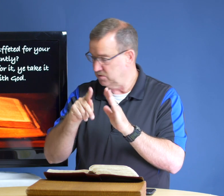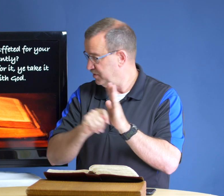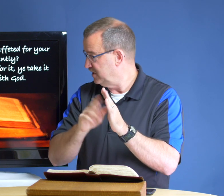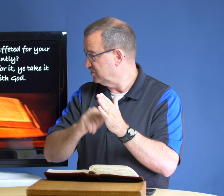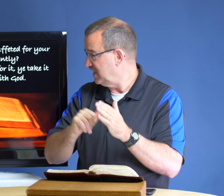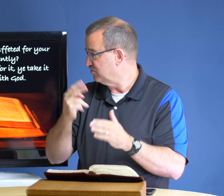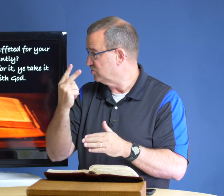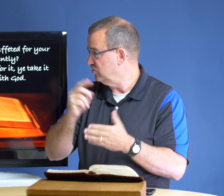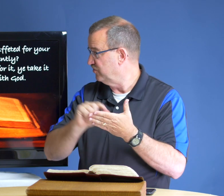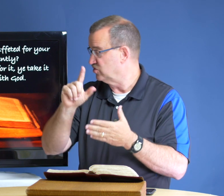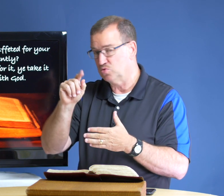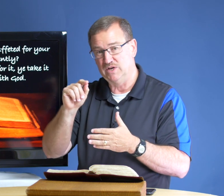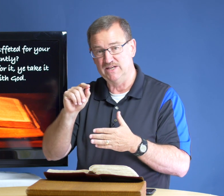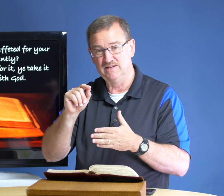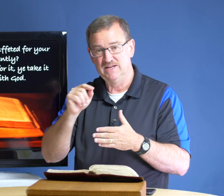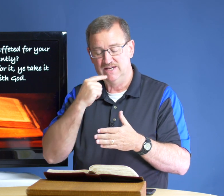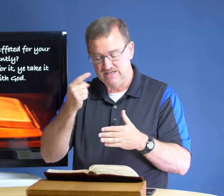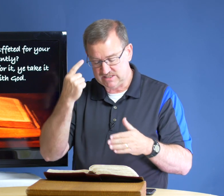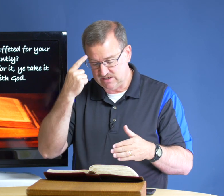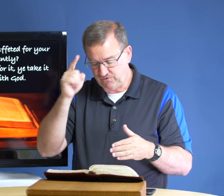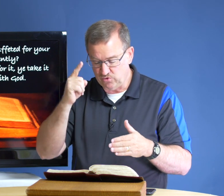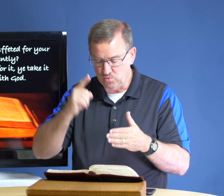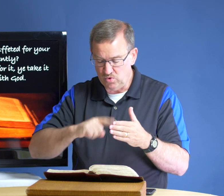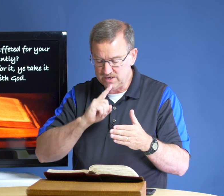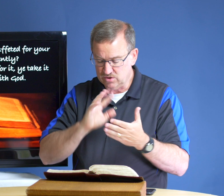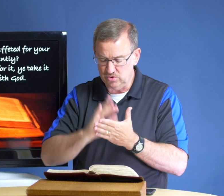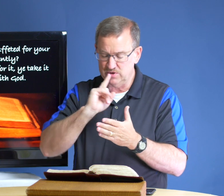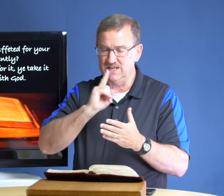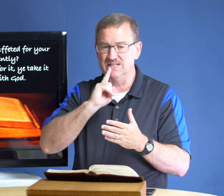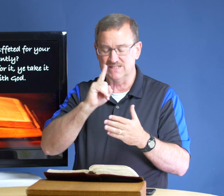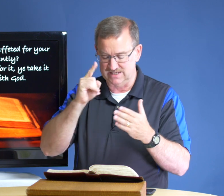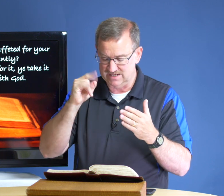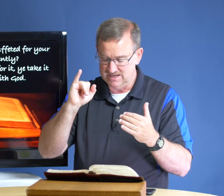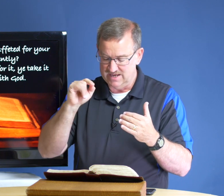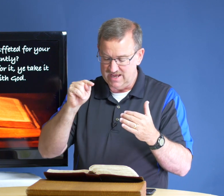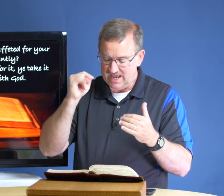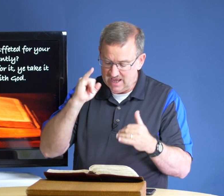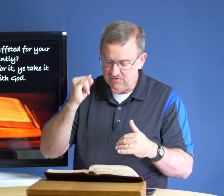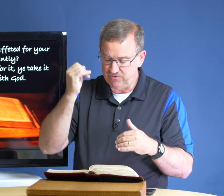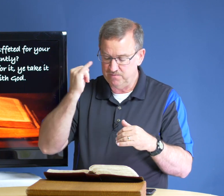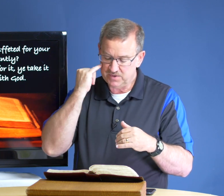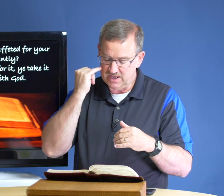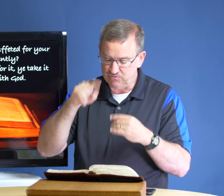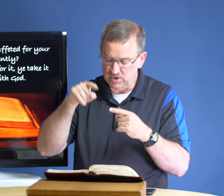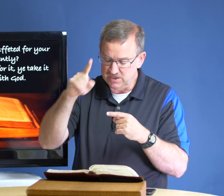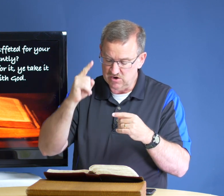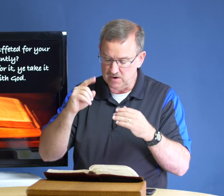peter chapter 2 verse 20 it says for what glory is it if if when you are